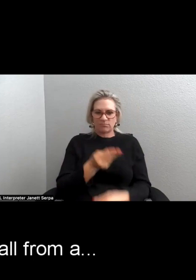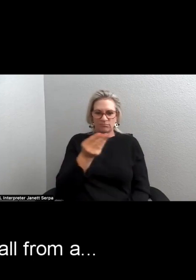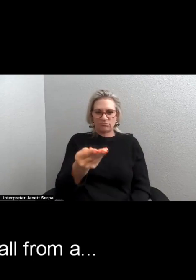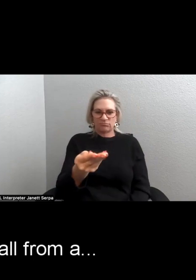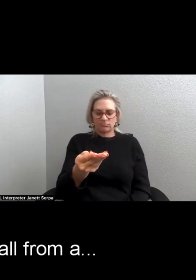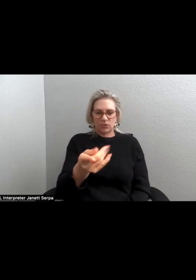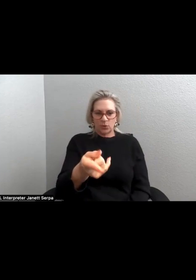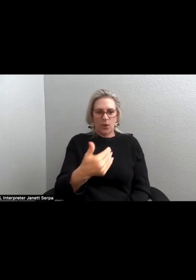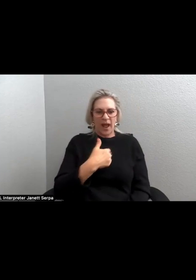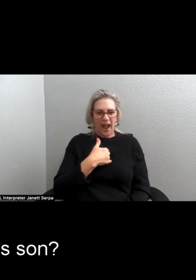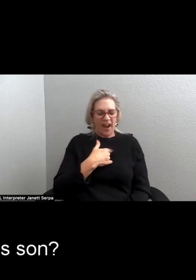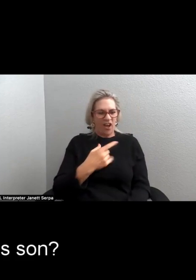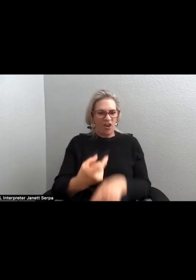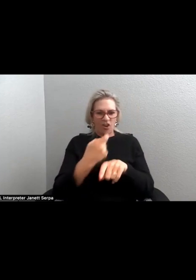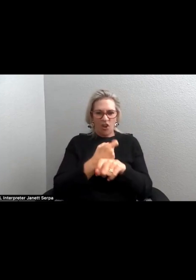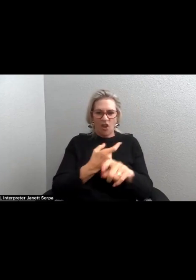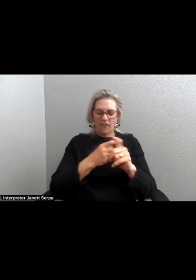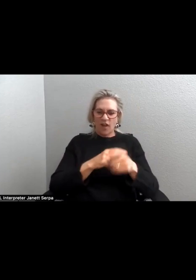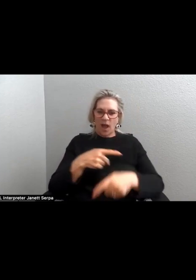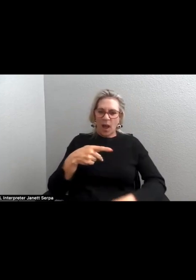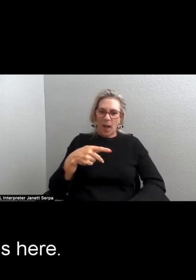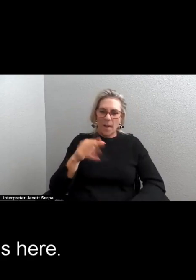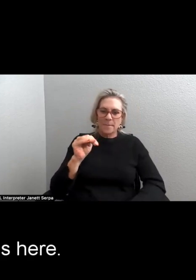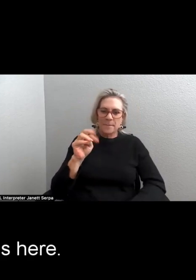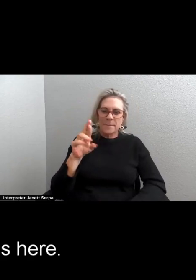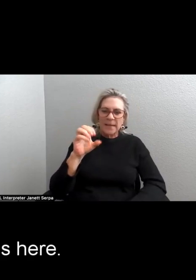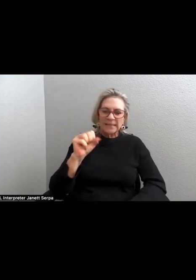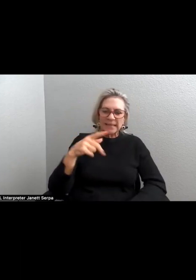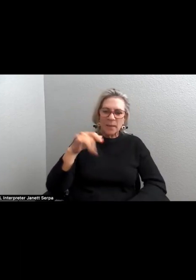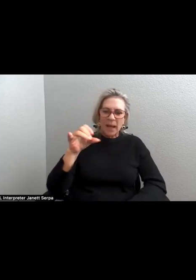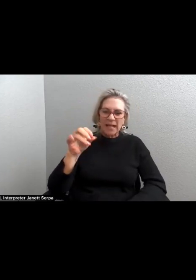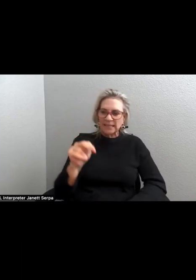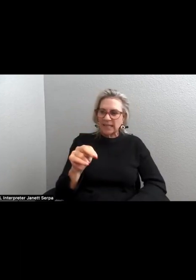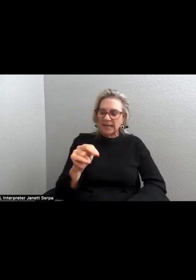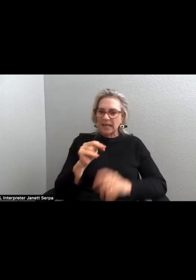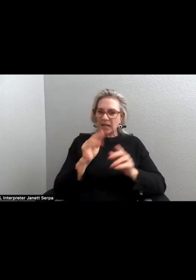call from a Mrs. Pison? Numbers here.